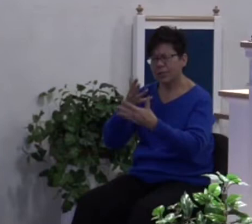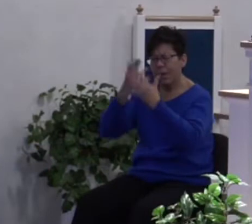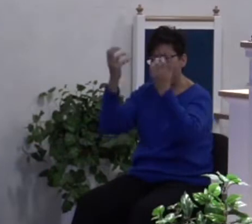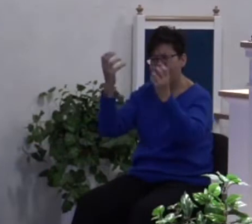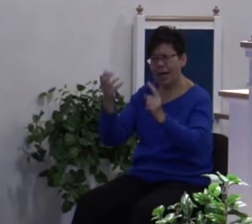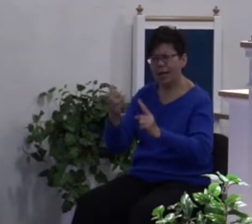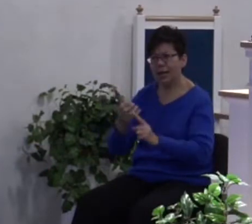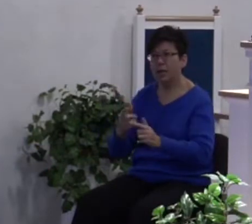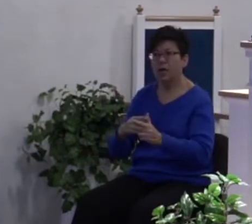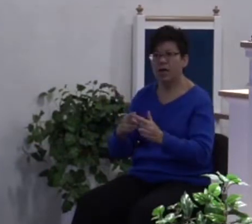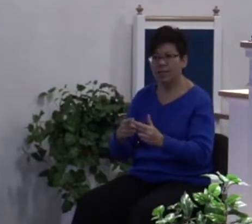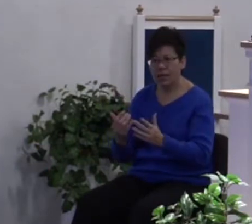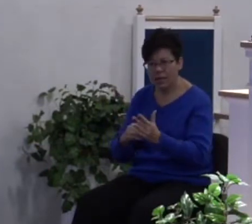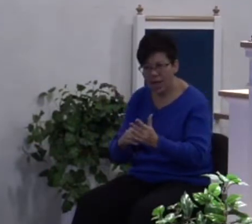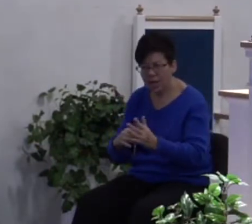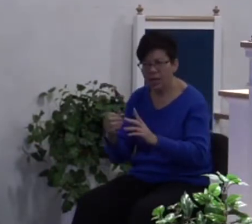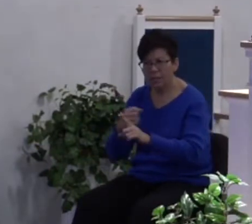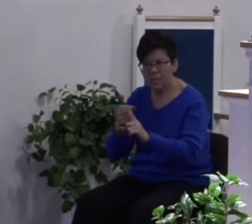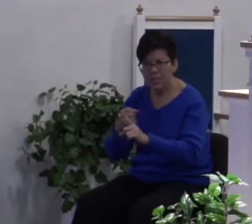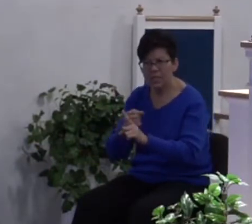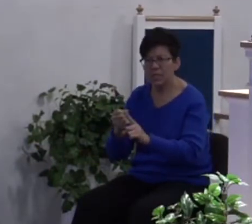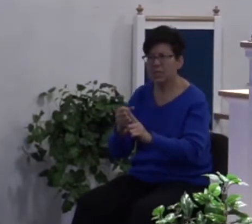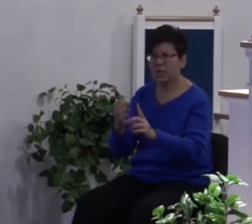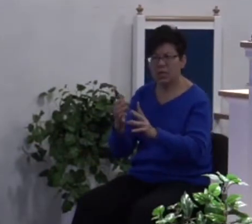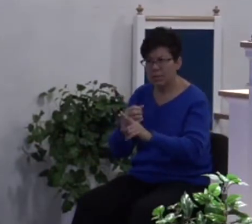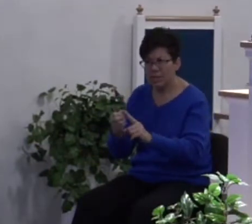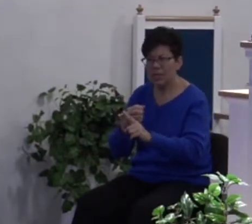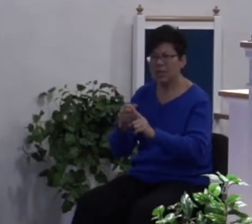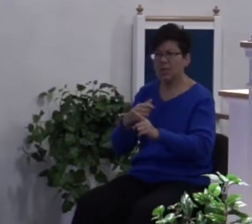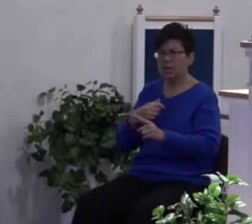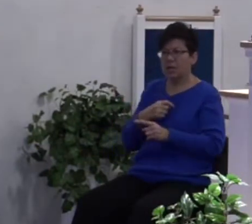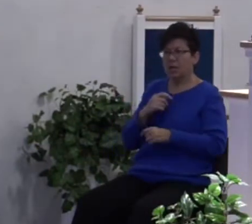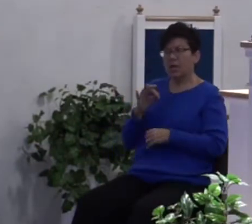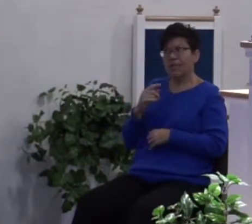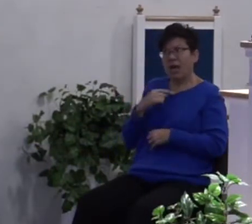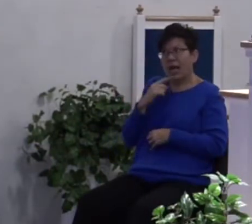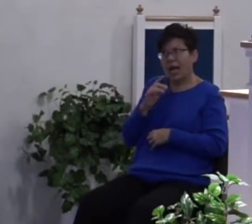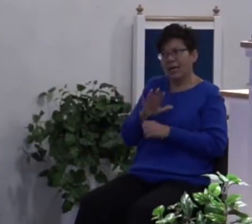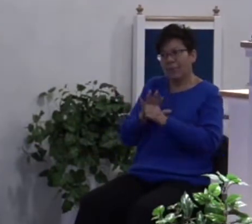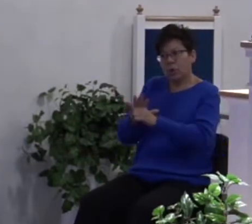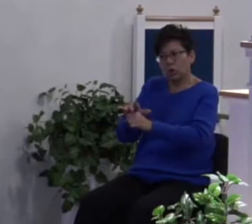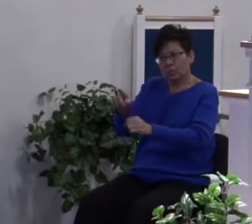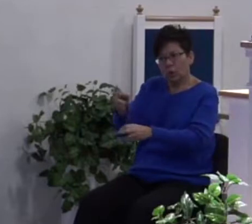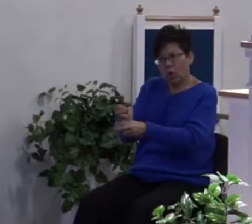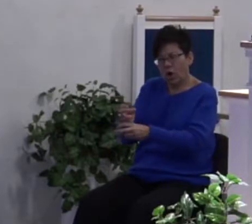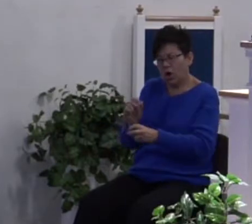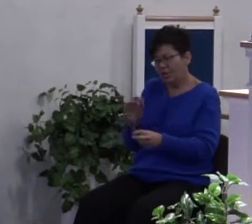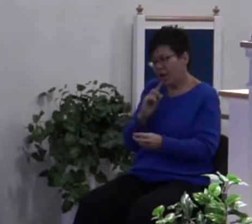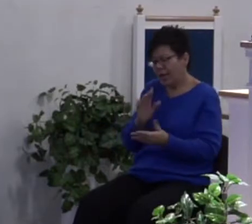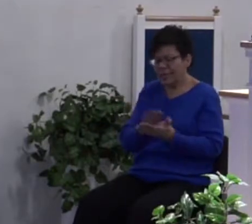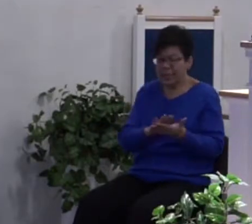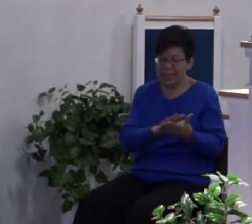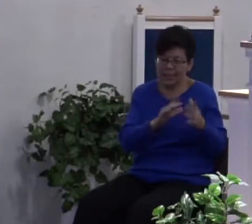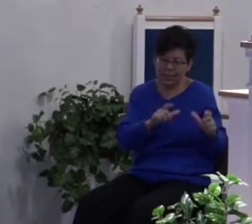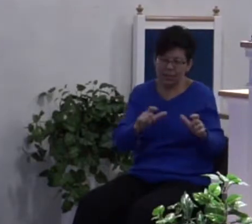And then take another one. Well if I hadn't pushed so hard. If I'd have cleaned the dishes like he asked me to do.